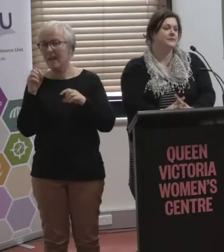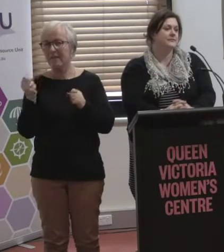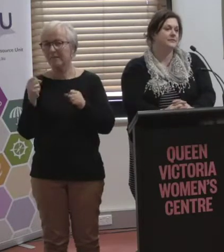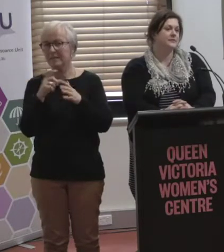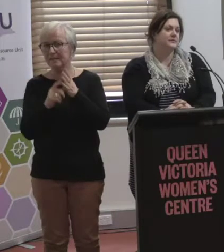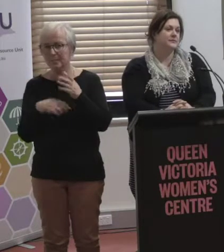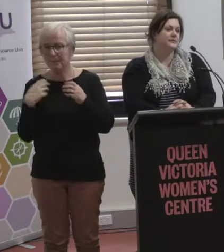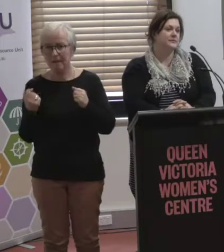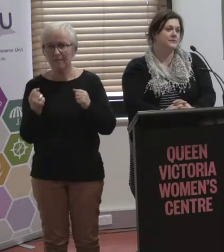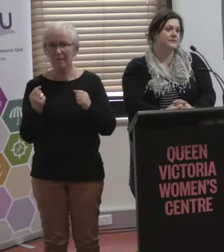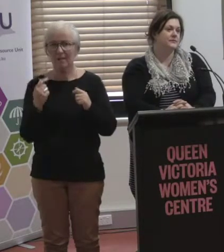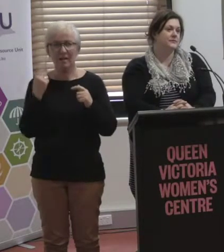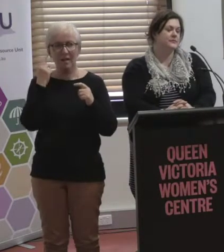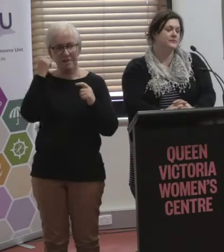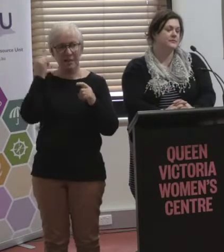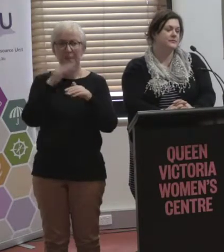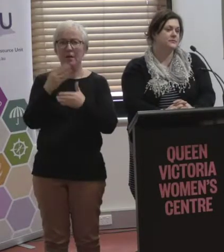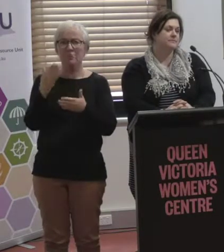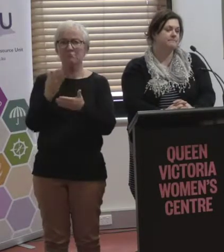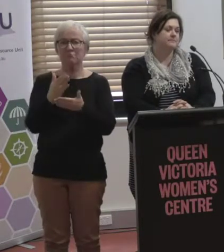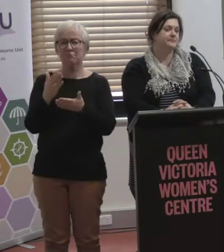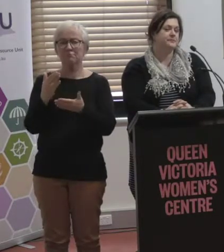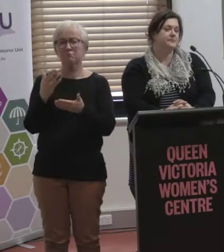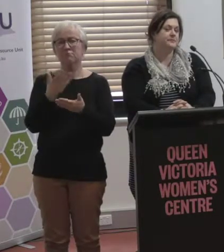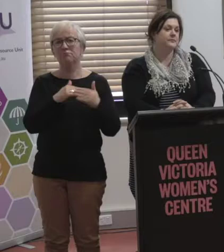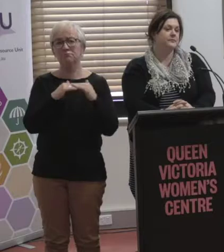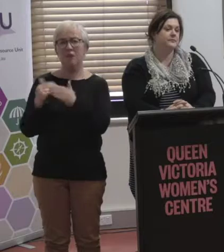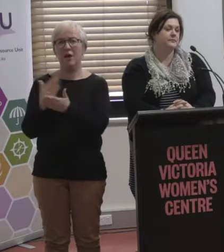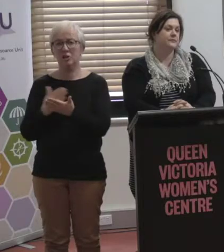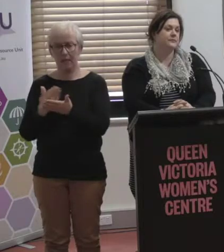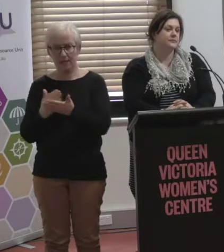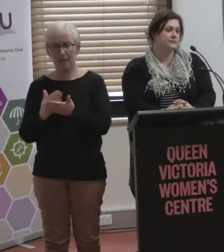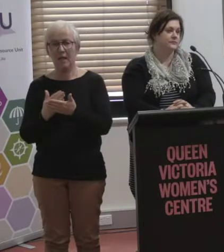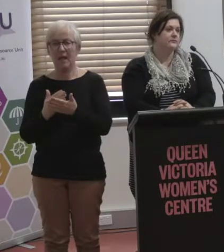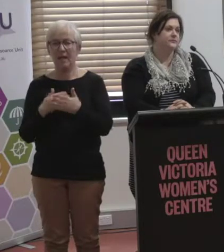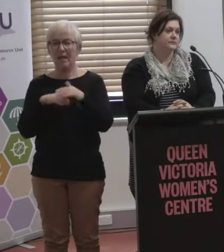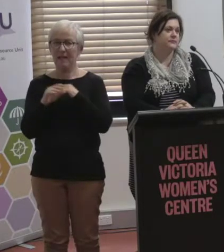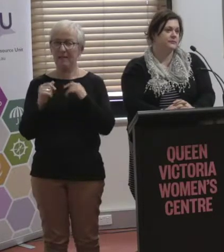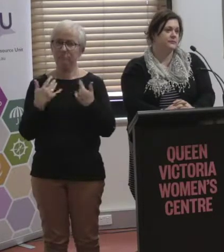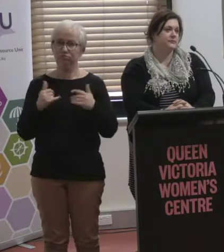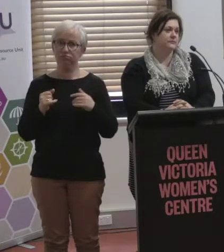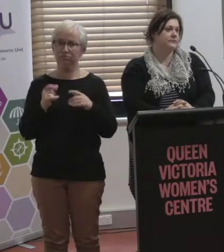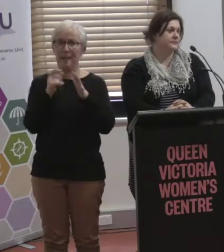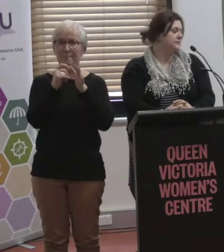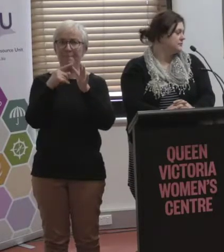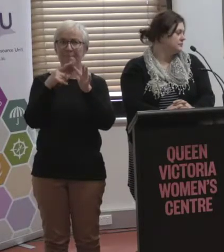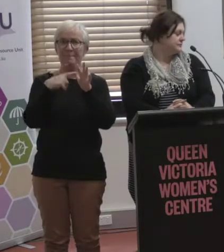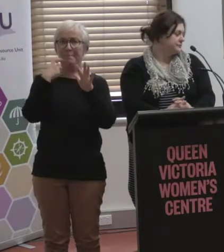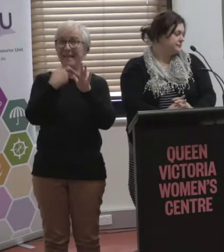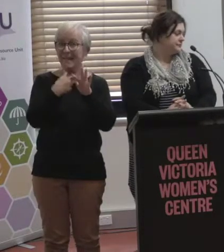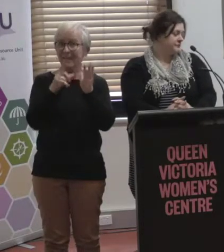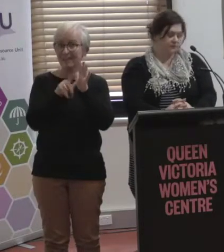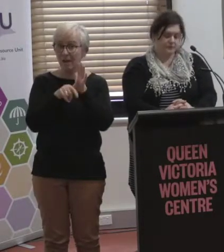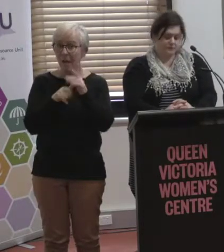I'm thinking more of rideshare, particularly in those high demand times. Absolutely.